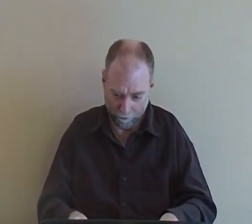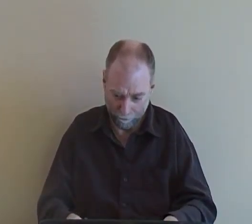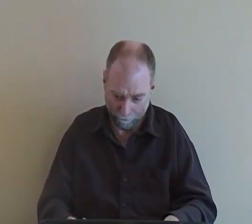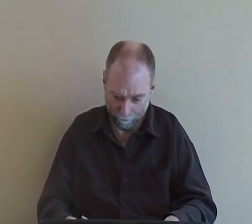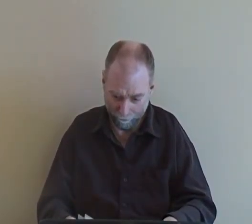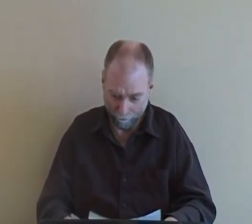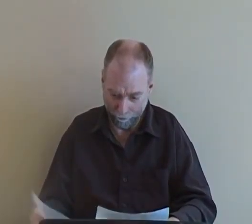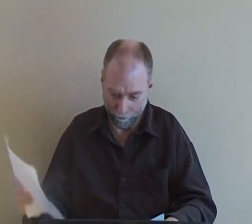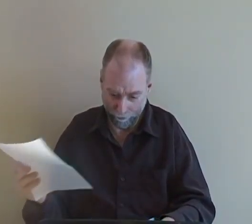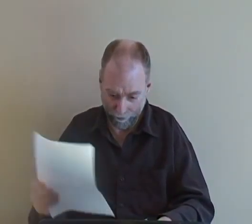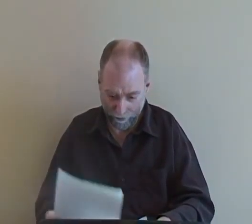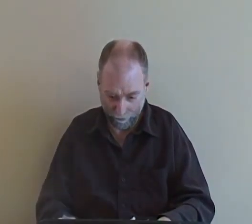that they could be sued.